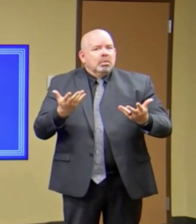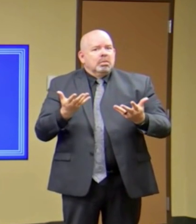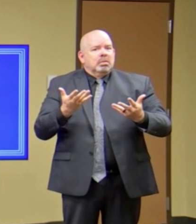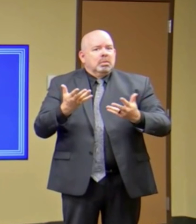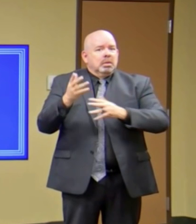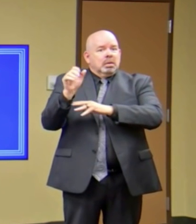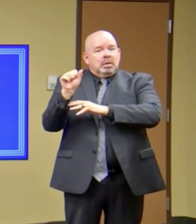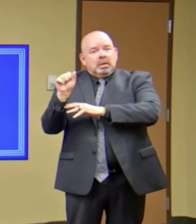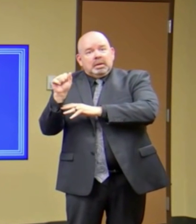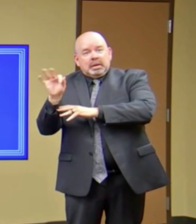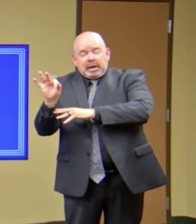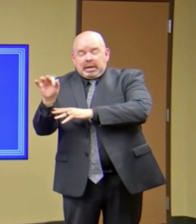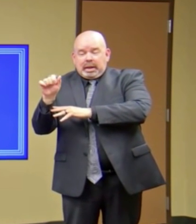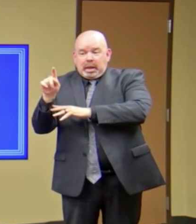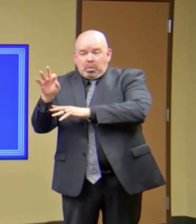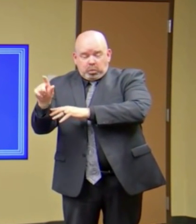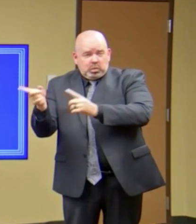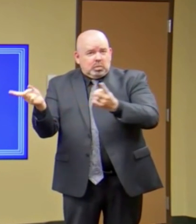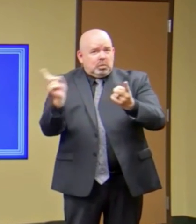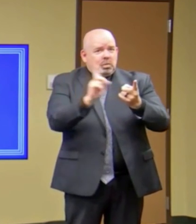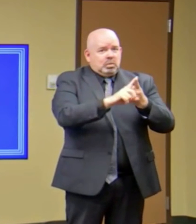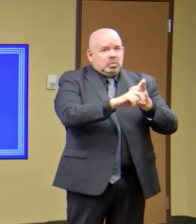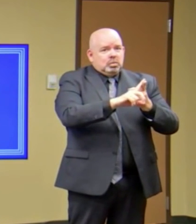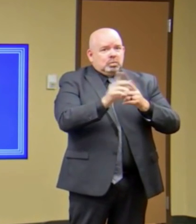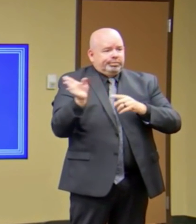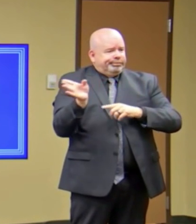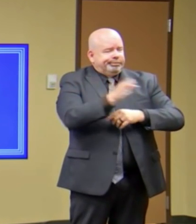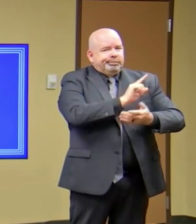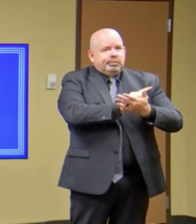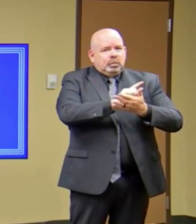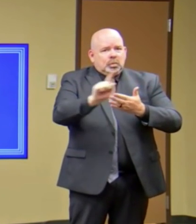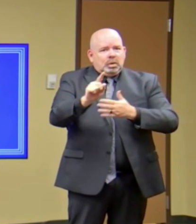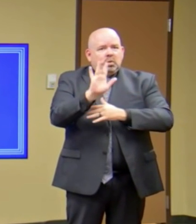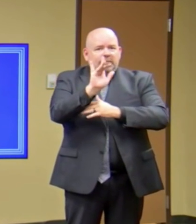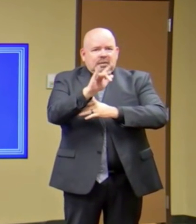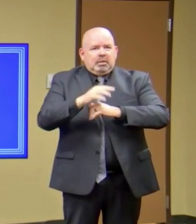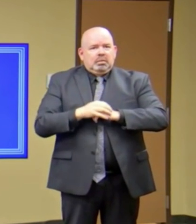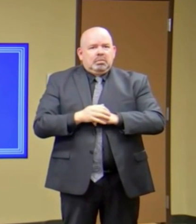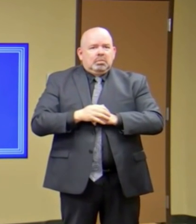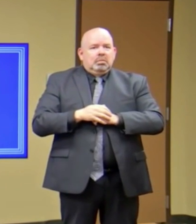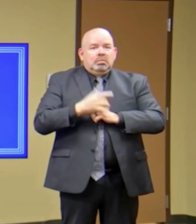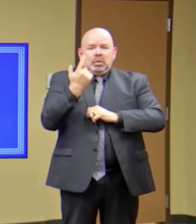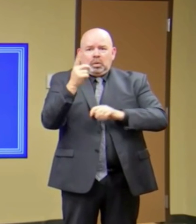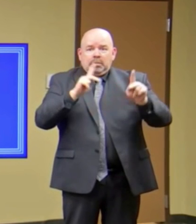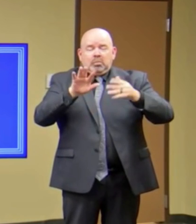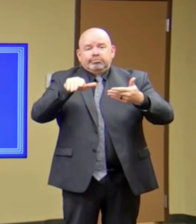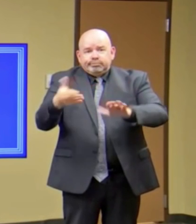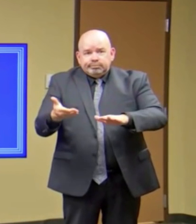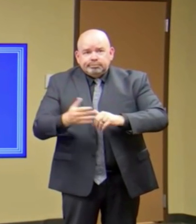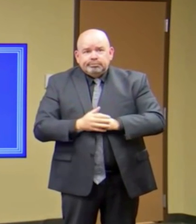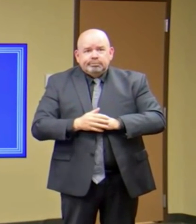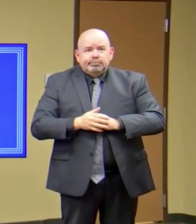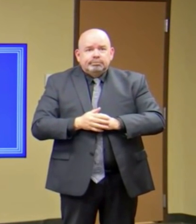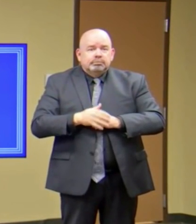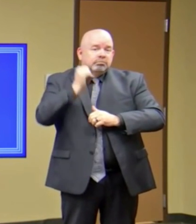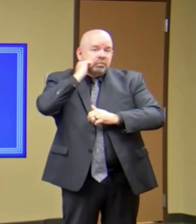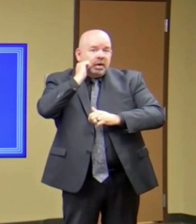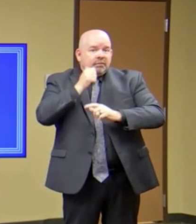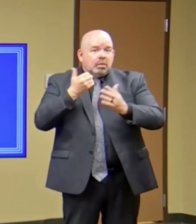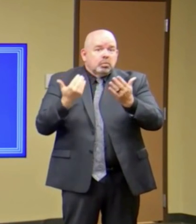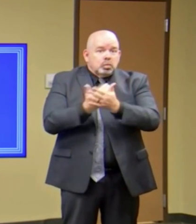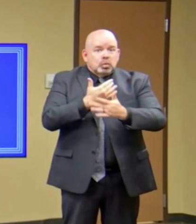only had 21 people die. And you had 84 people on average a day test positive for COVID.